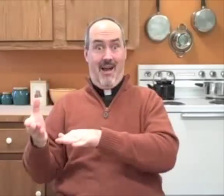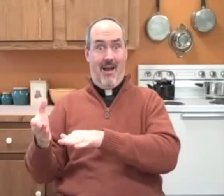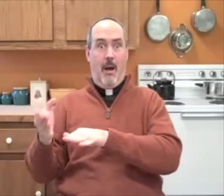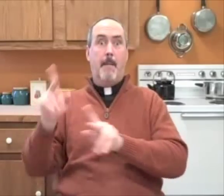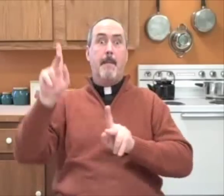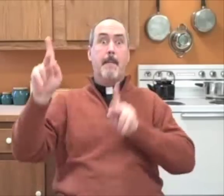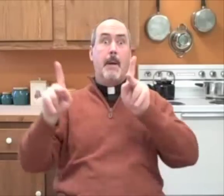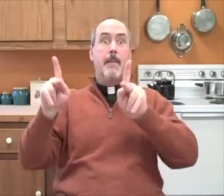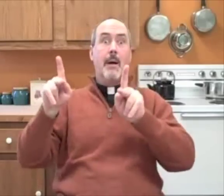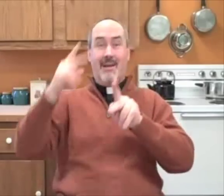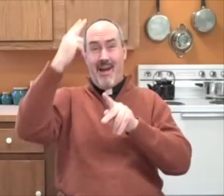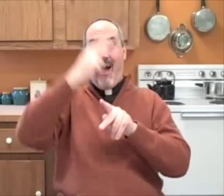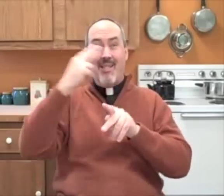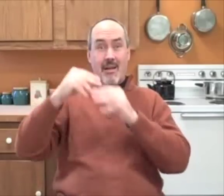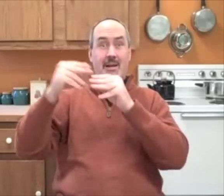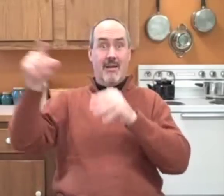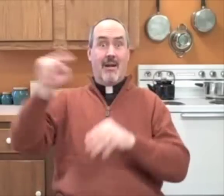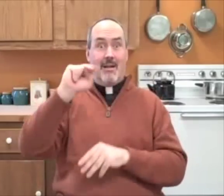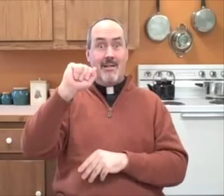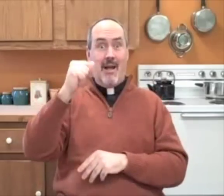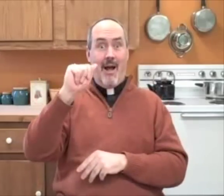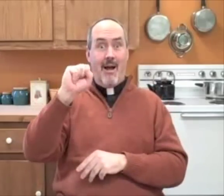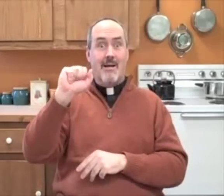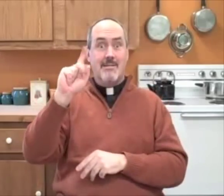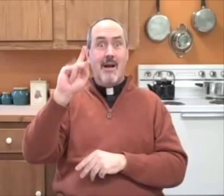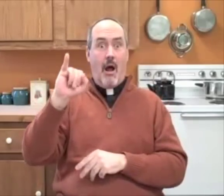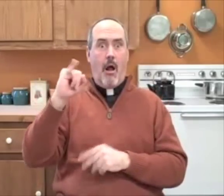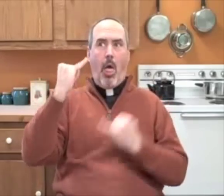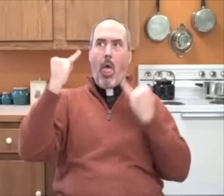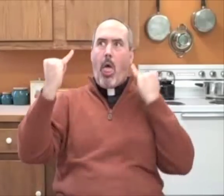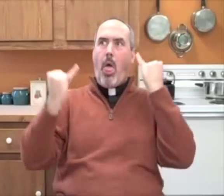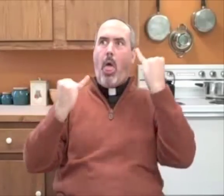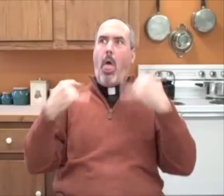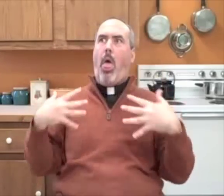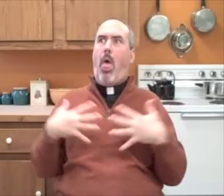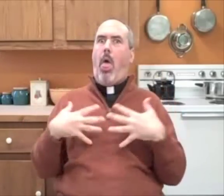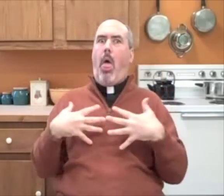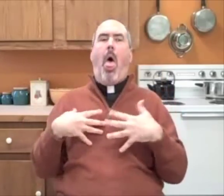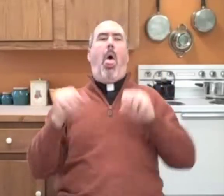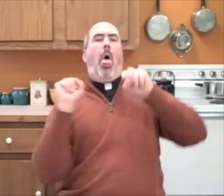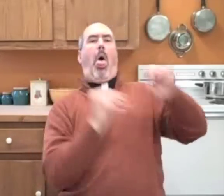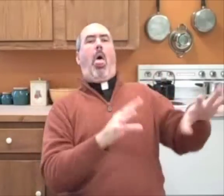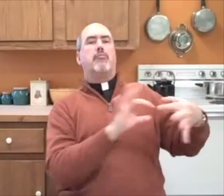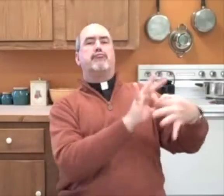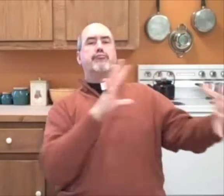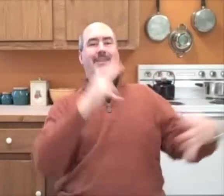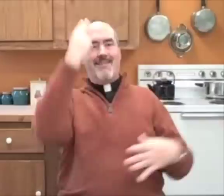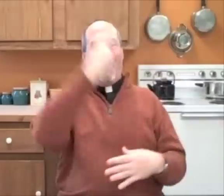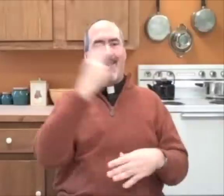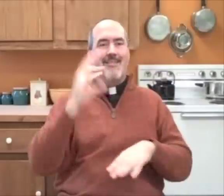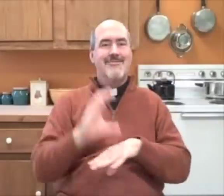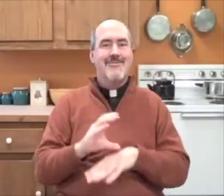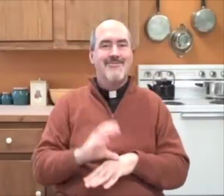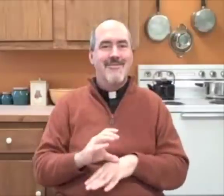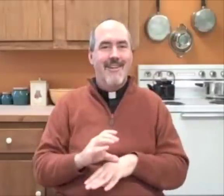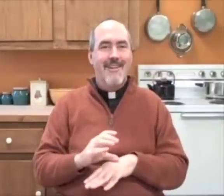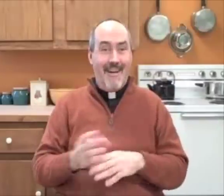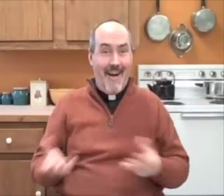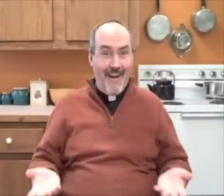those Catholics in Nagasaki saw these Catholics put to death, that they would end up causing people to leave the